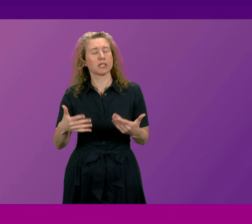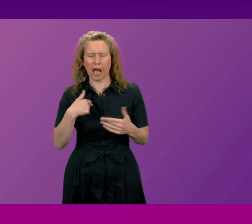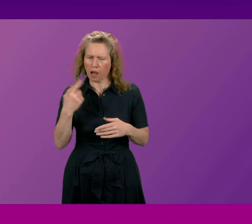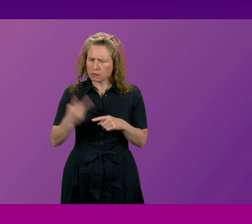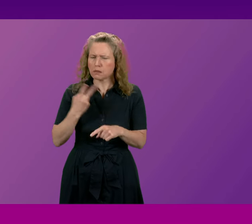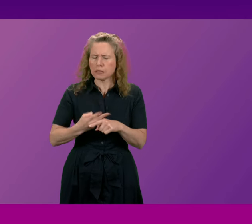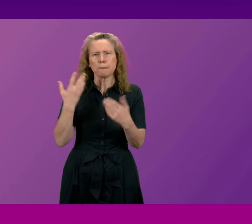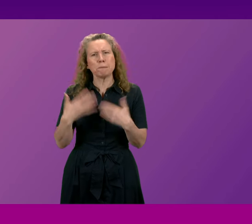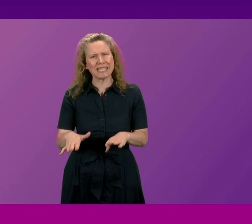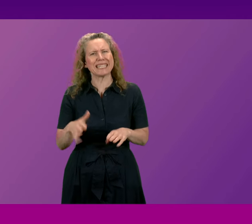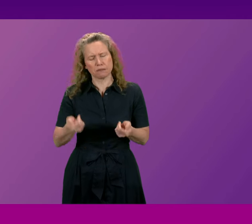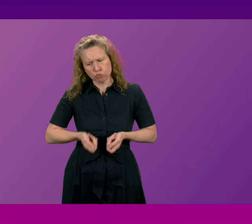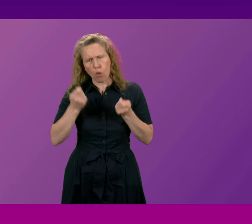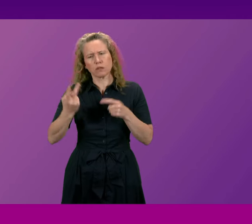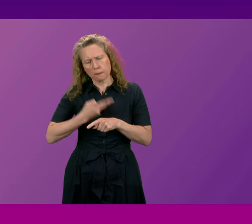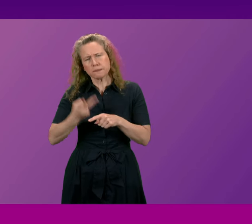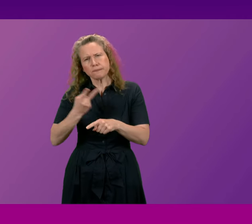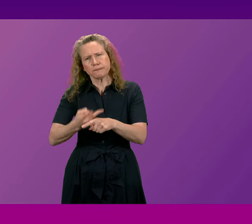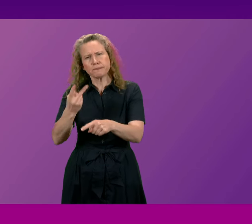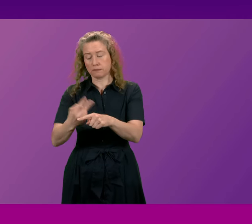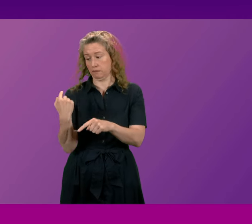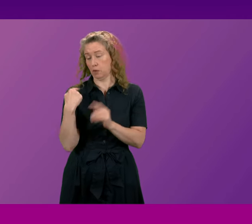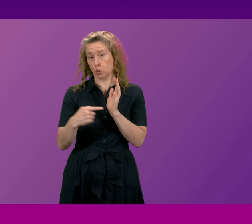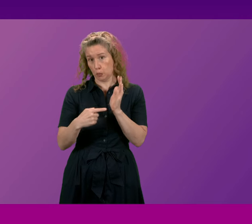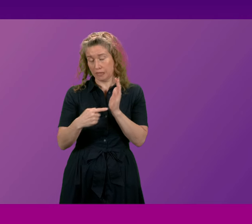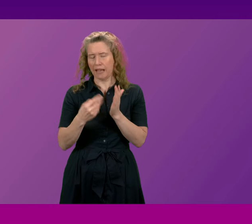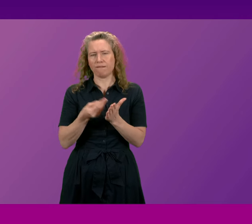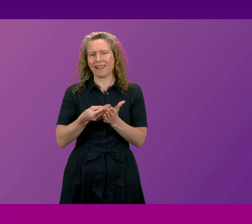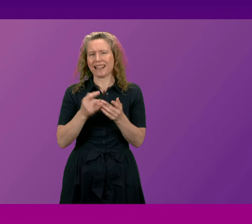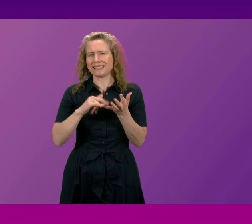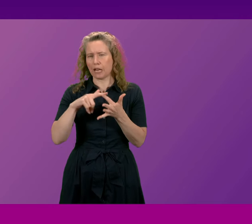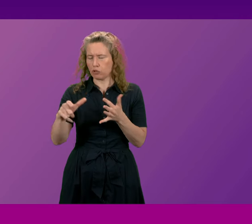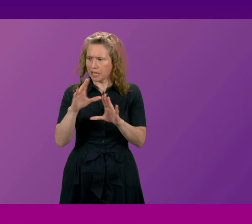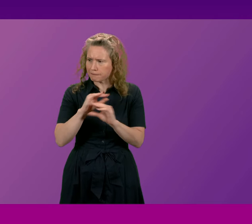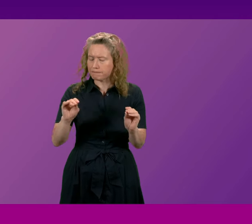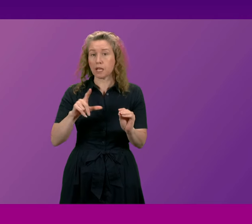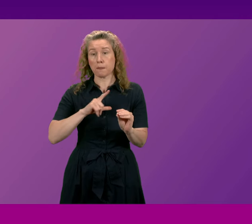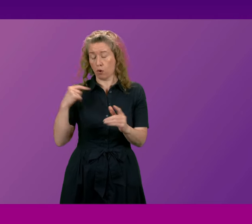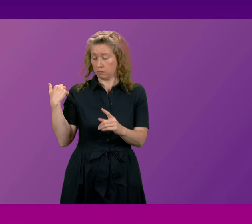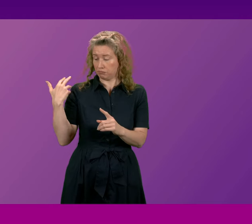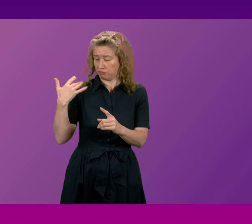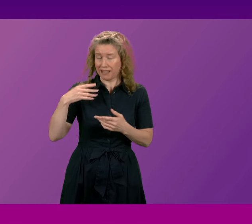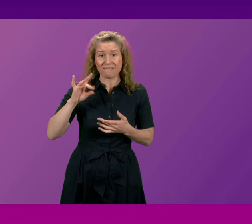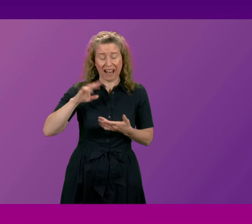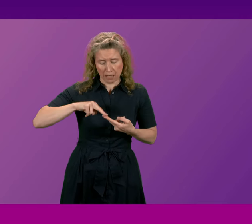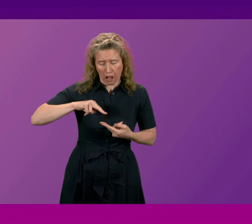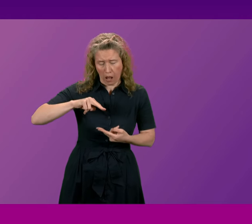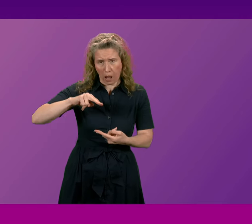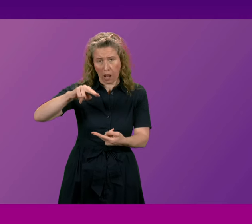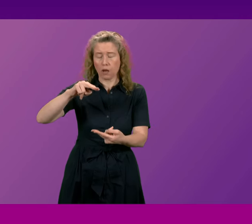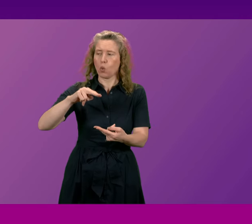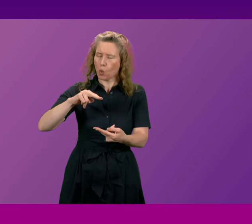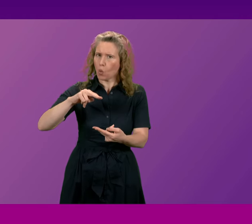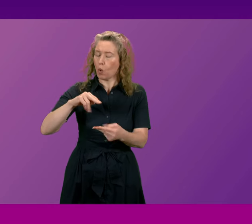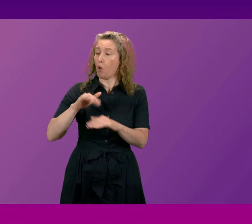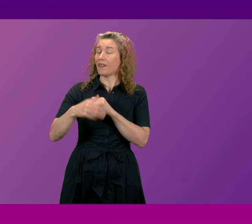-rehearsed to Parliament by the Finance Secretary on Tuesday. As a consequence of cumulative inflation, which over